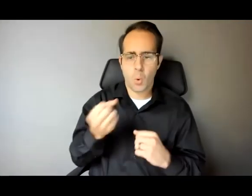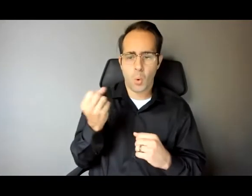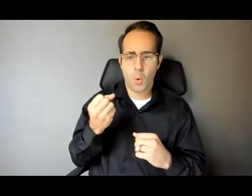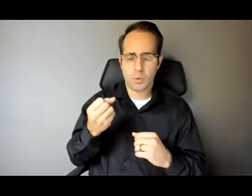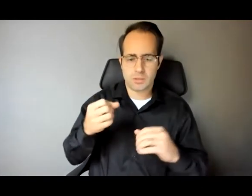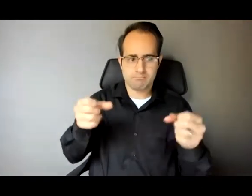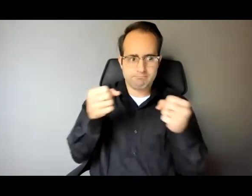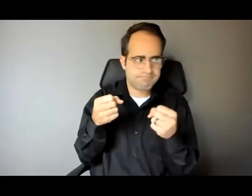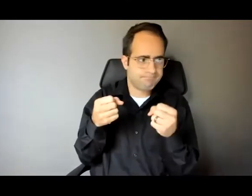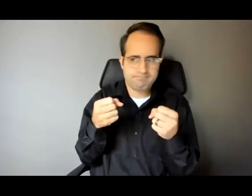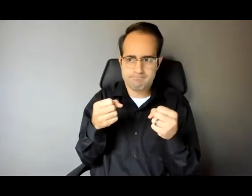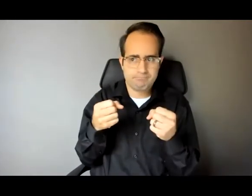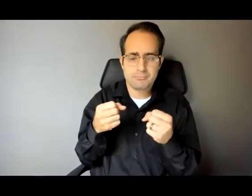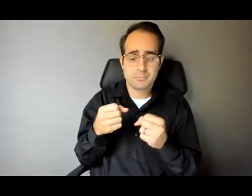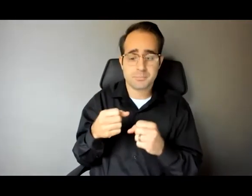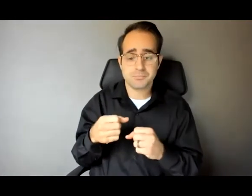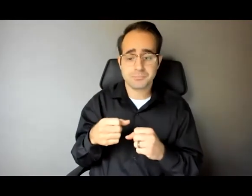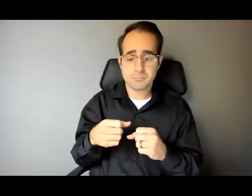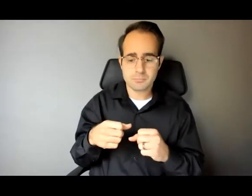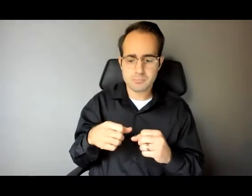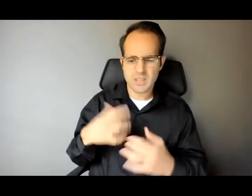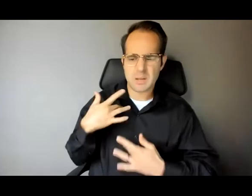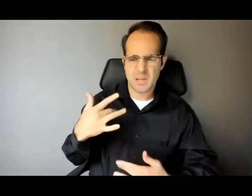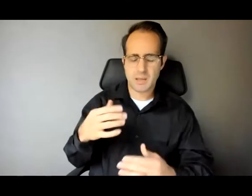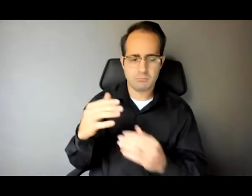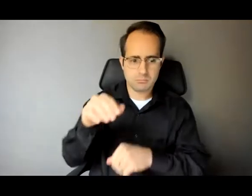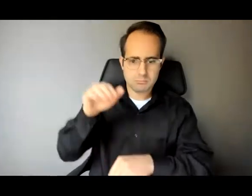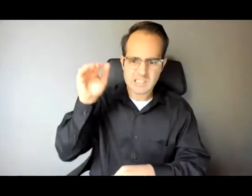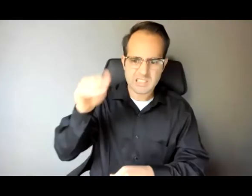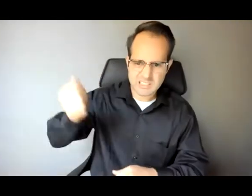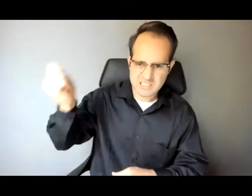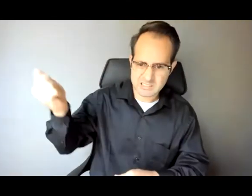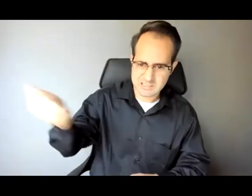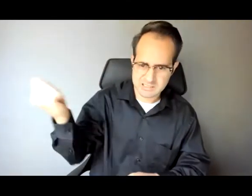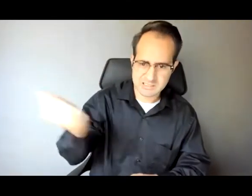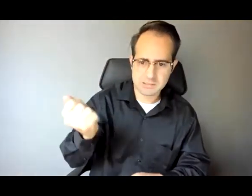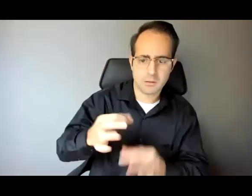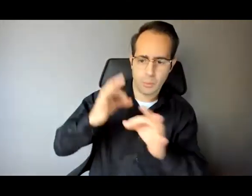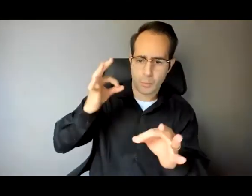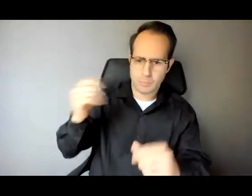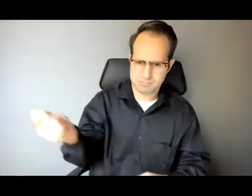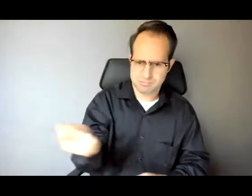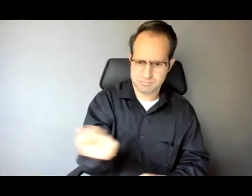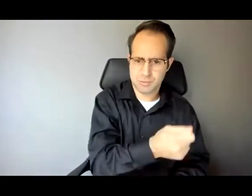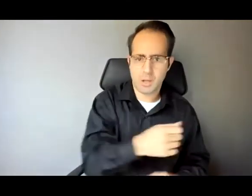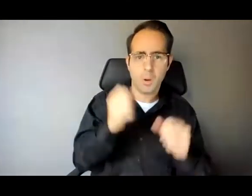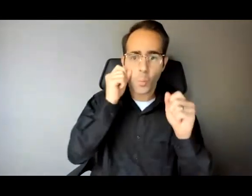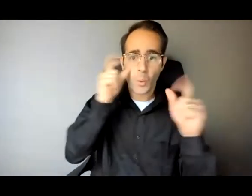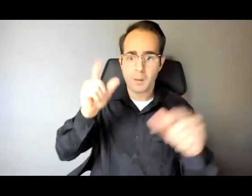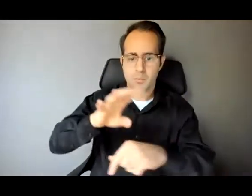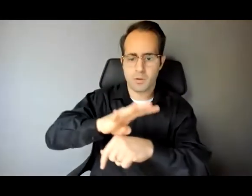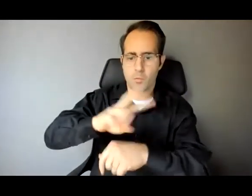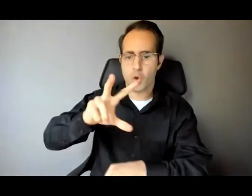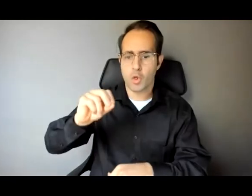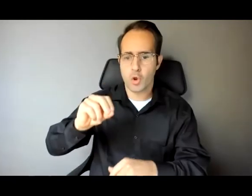officers wake you up at 4.30 a.m., and they do it by banging their nightsticks on the metal bars of the cell. Even though you might not see the